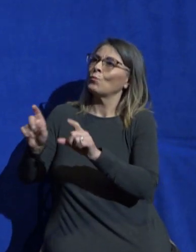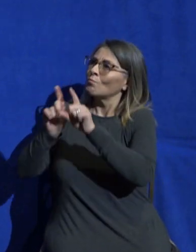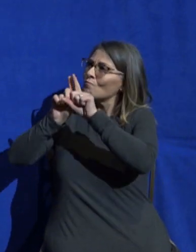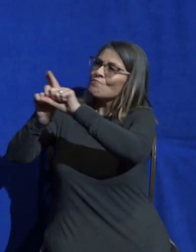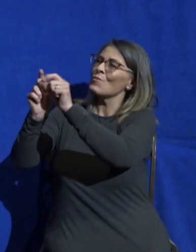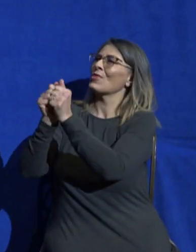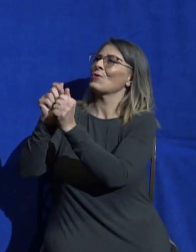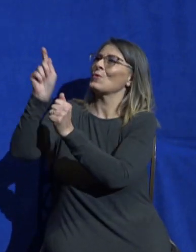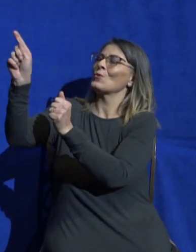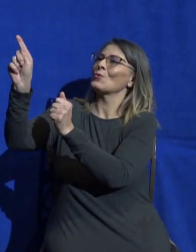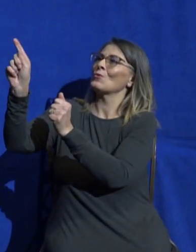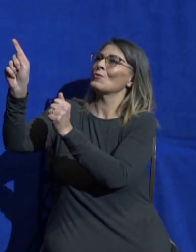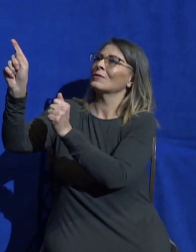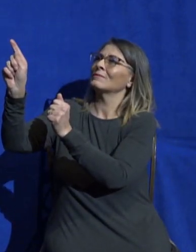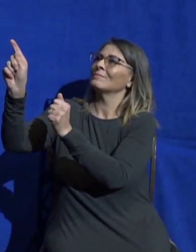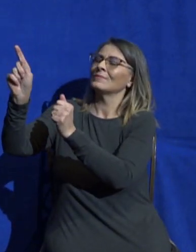thank you for this gracious invitation